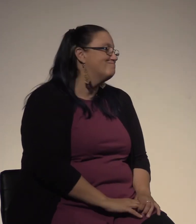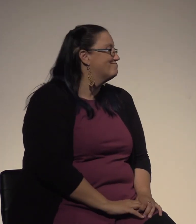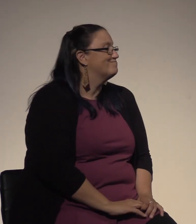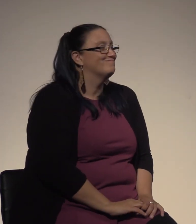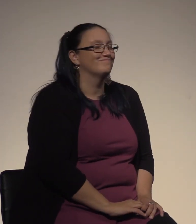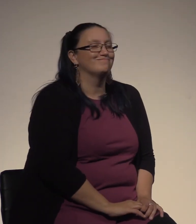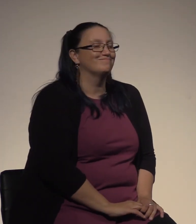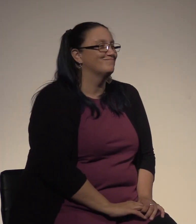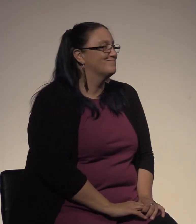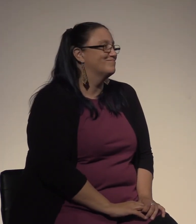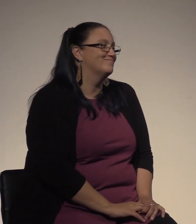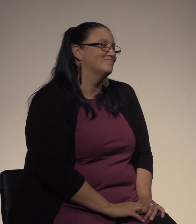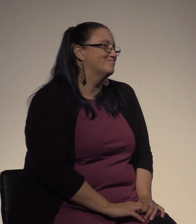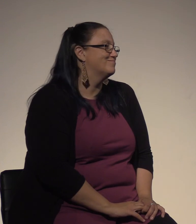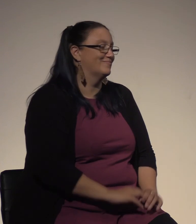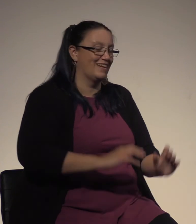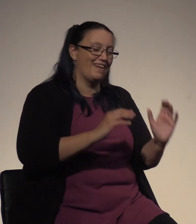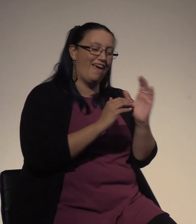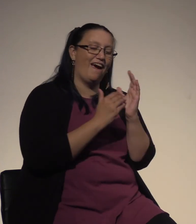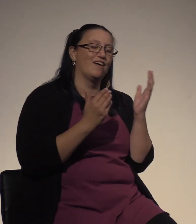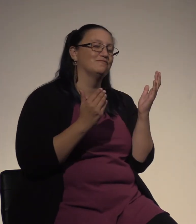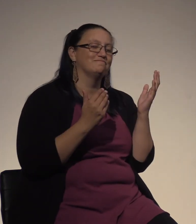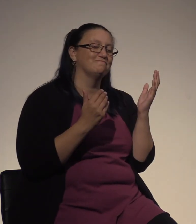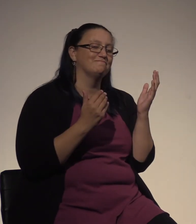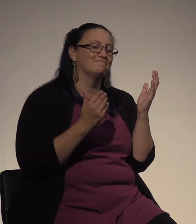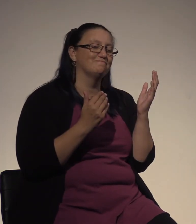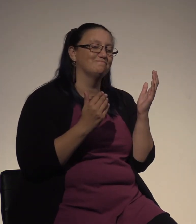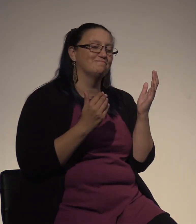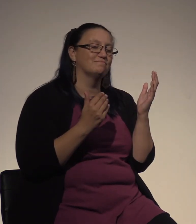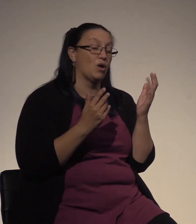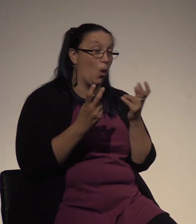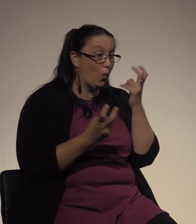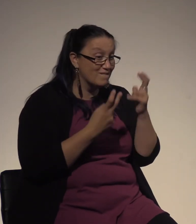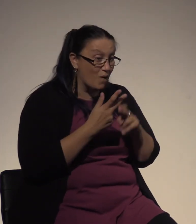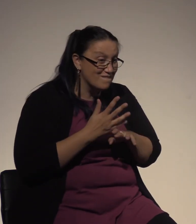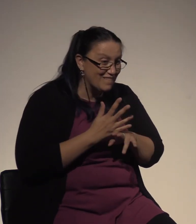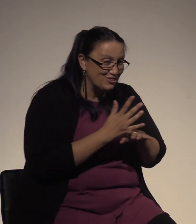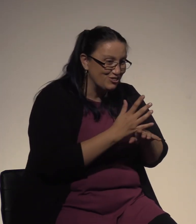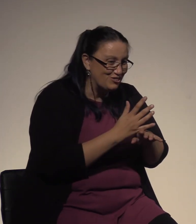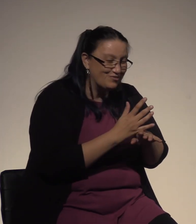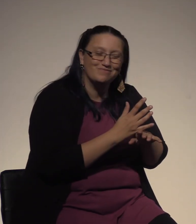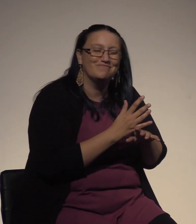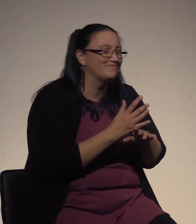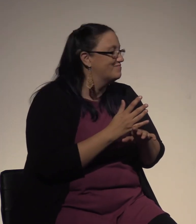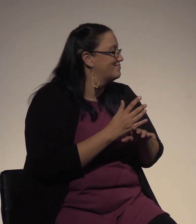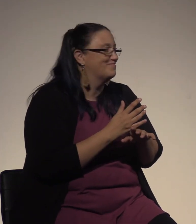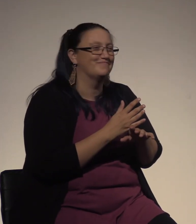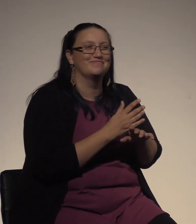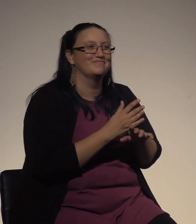Now, instead of searching for fish, I